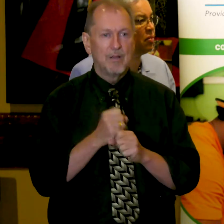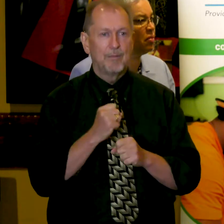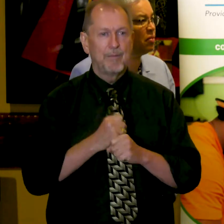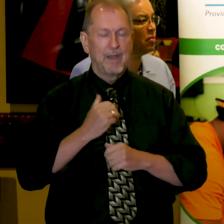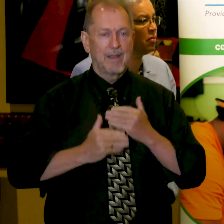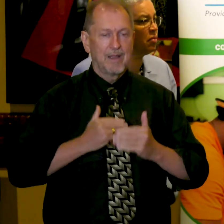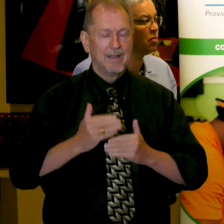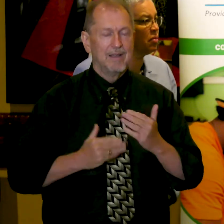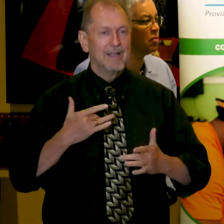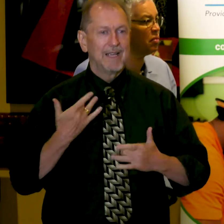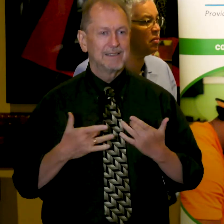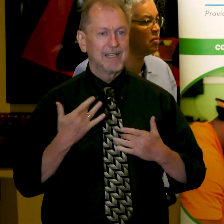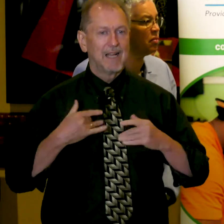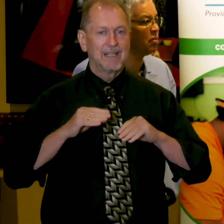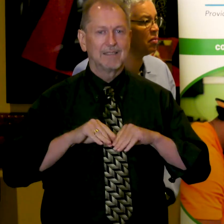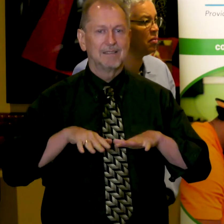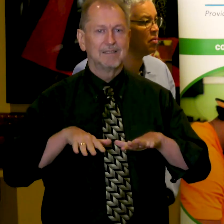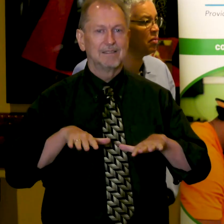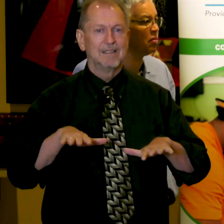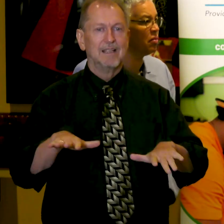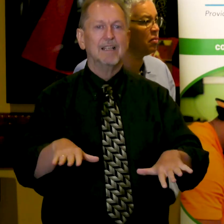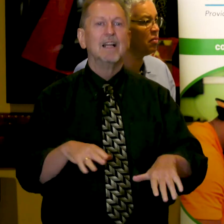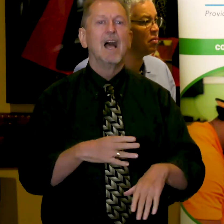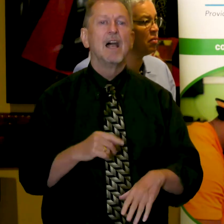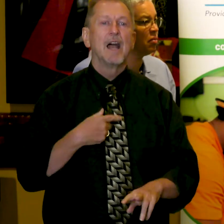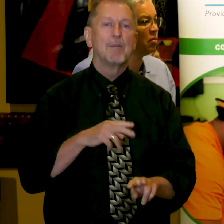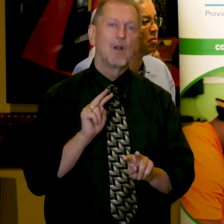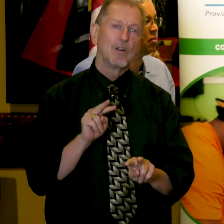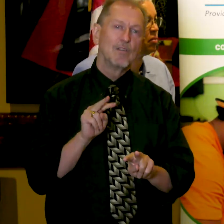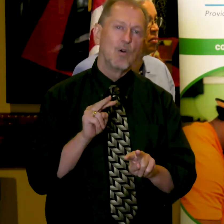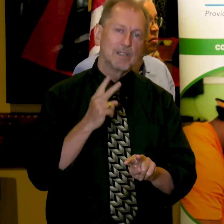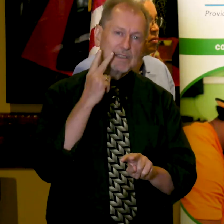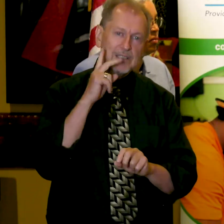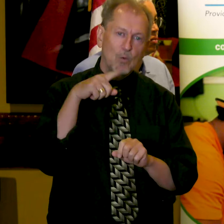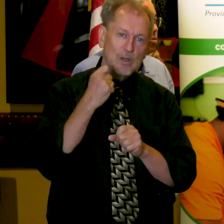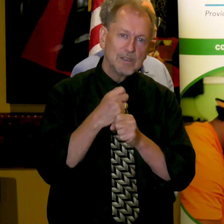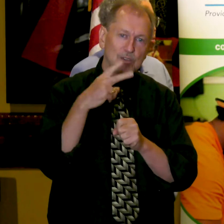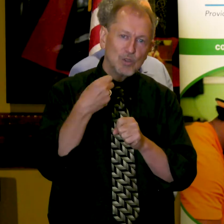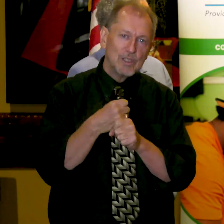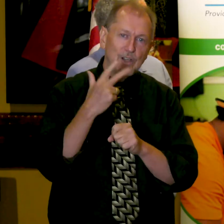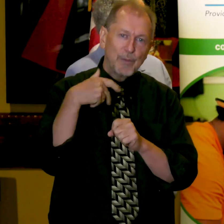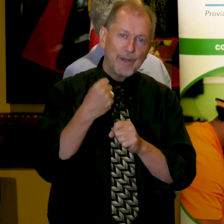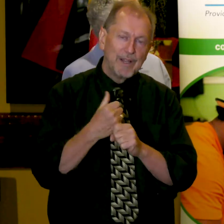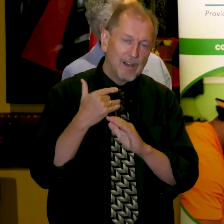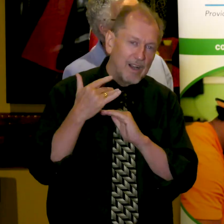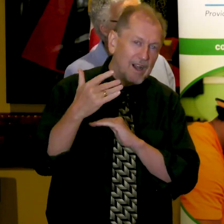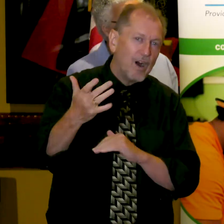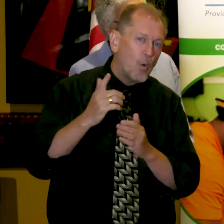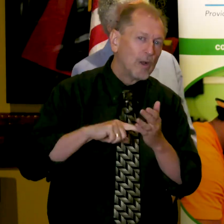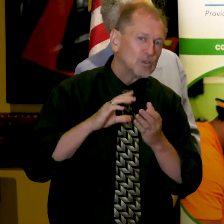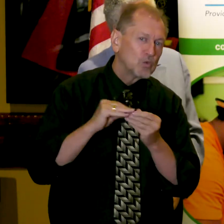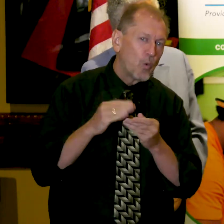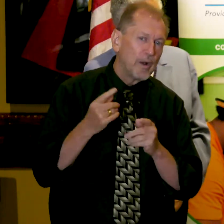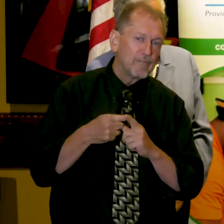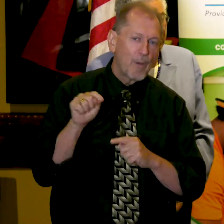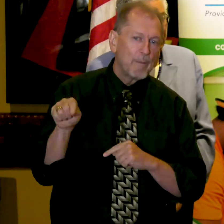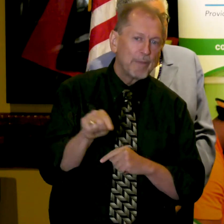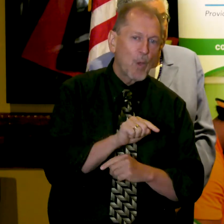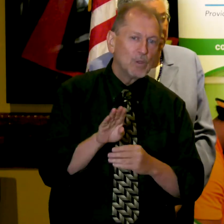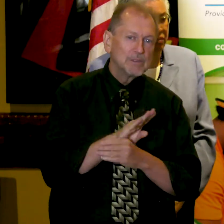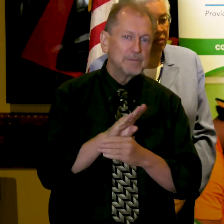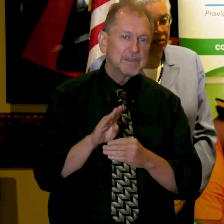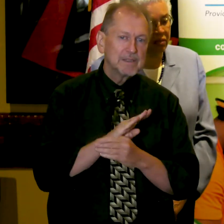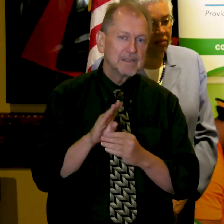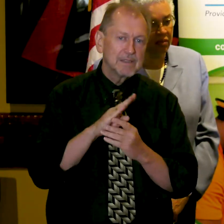today's announcement. And I look forward over the coming years to share the many, many stories of successes that we will undoubtedly